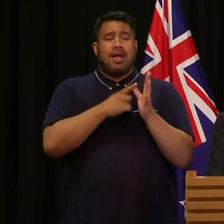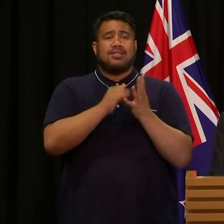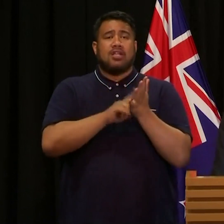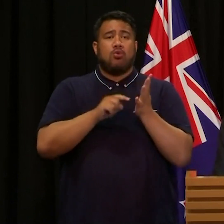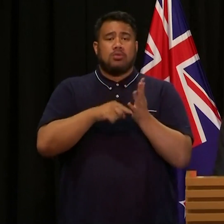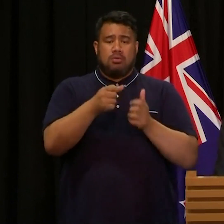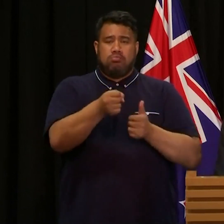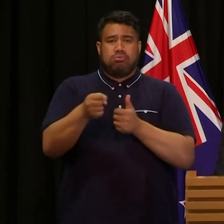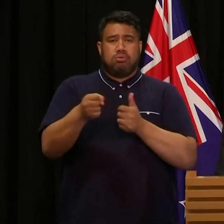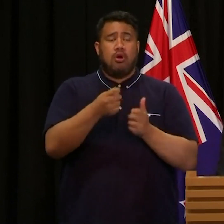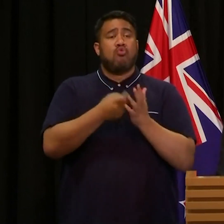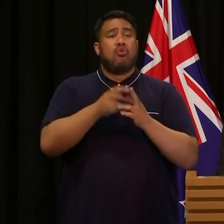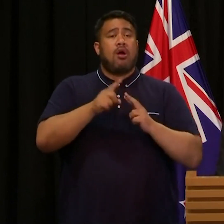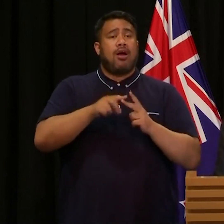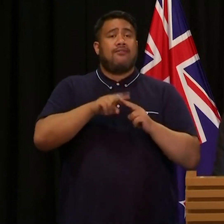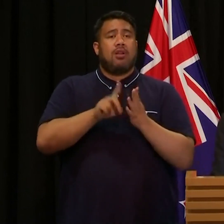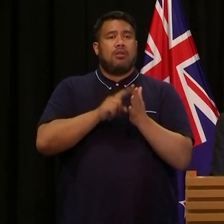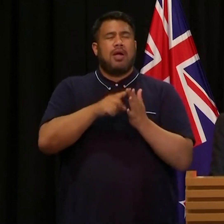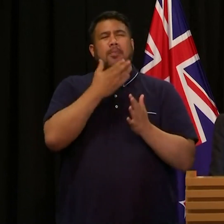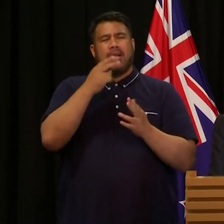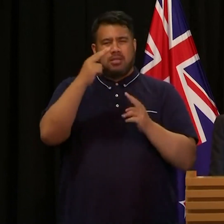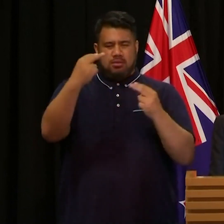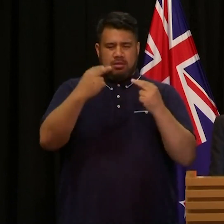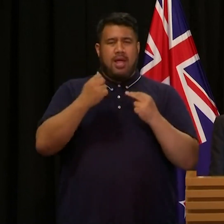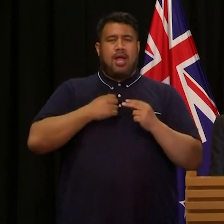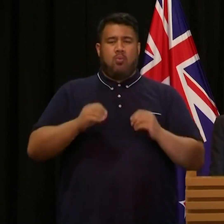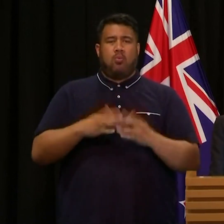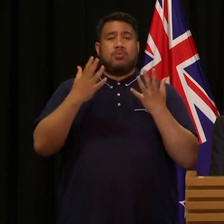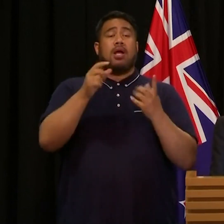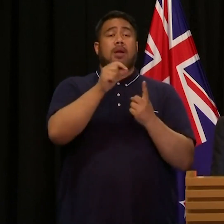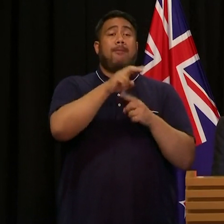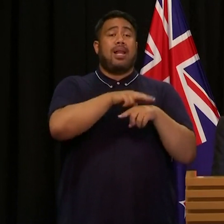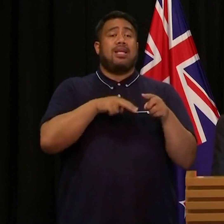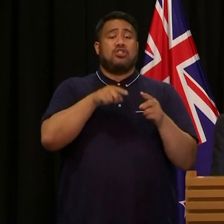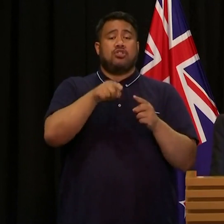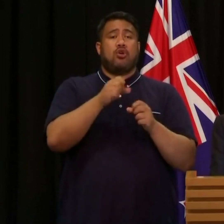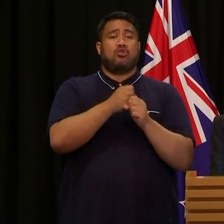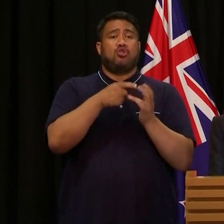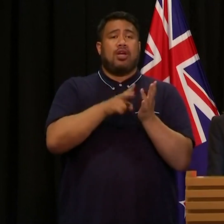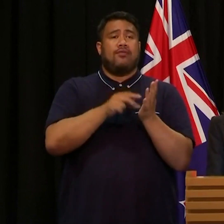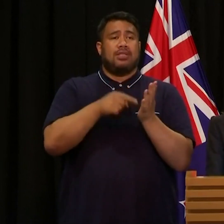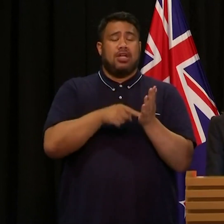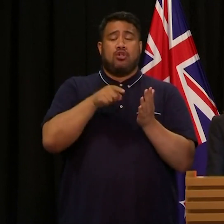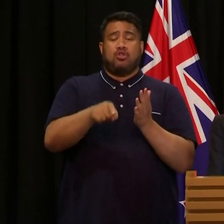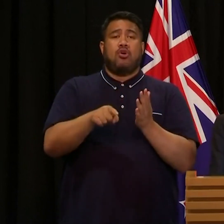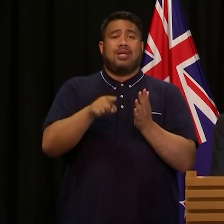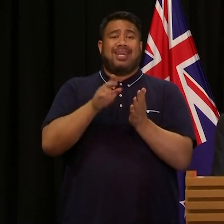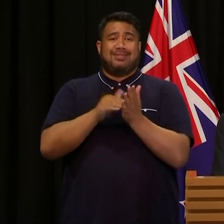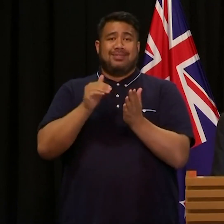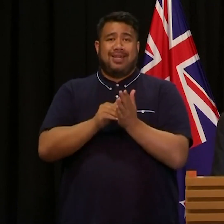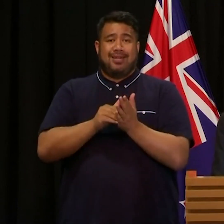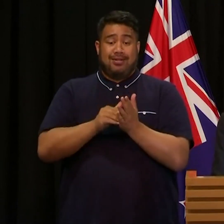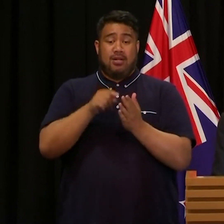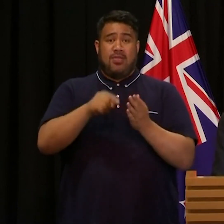www.police.govt.nz. There, they will find details of the weapons included in this